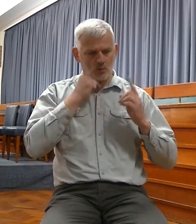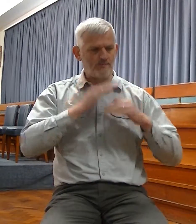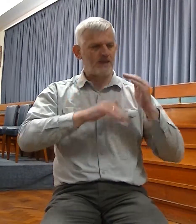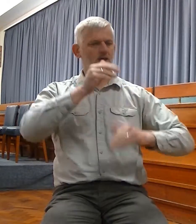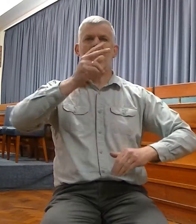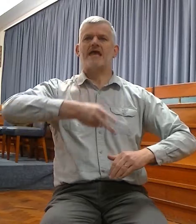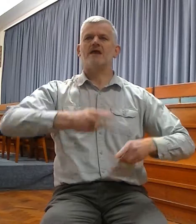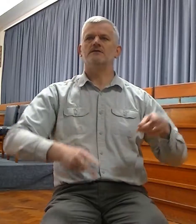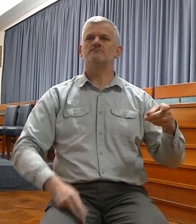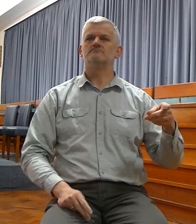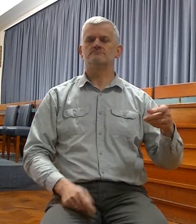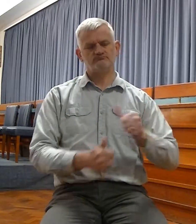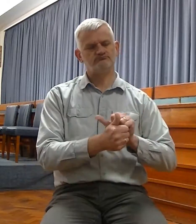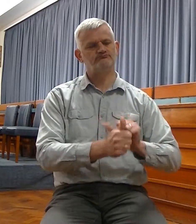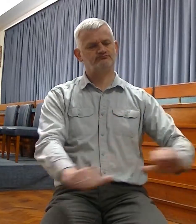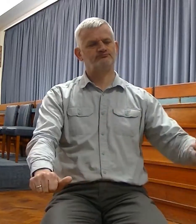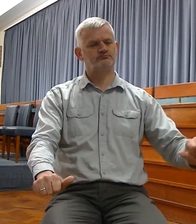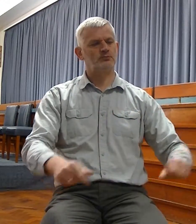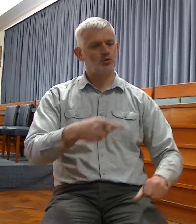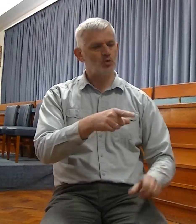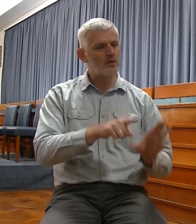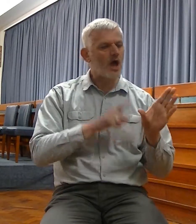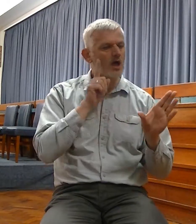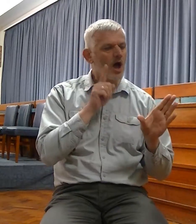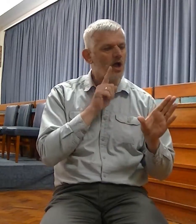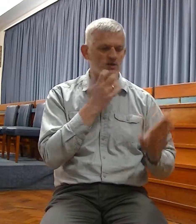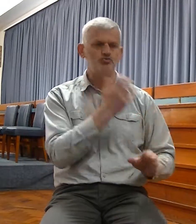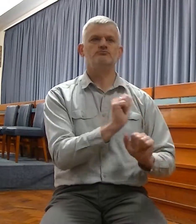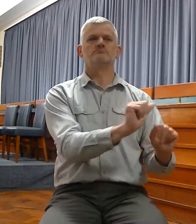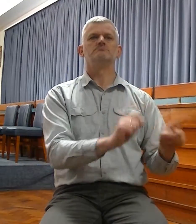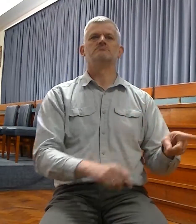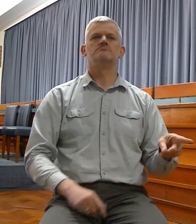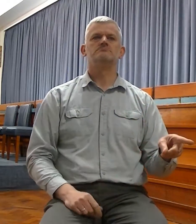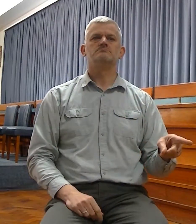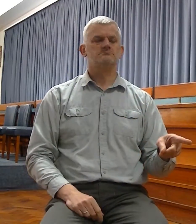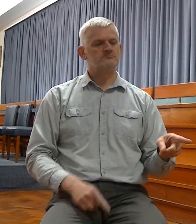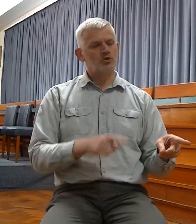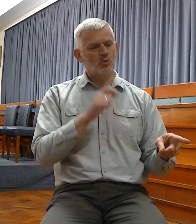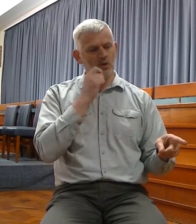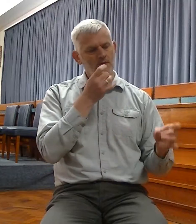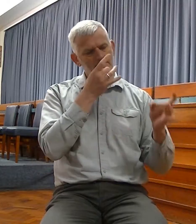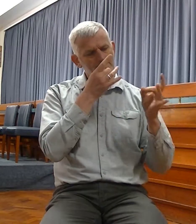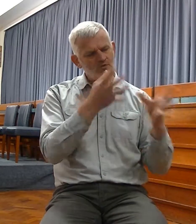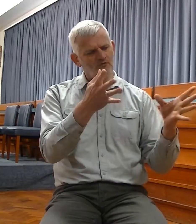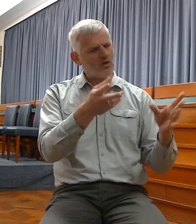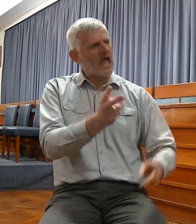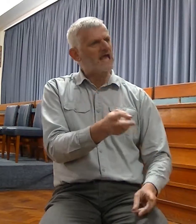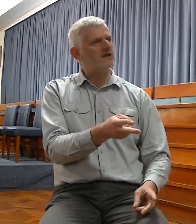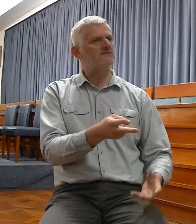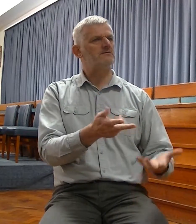be built, O Virgin of Israel. Thou shalt again be adorned with thy interprets, and shalt